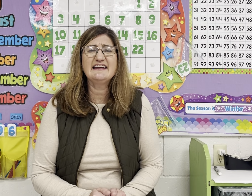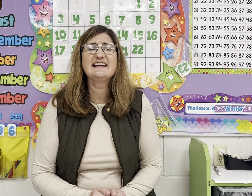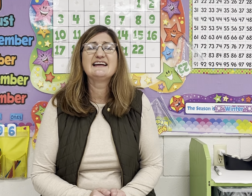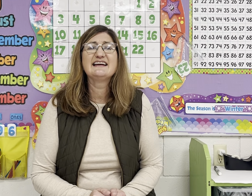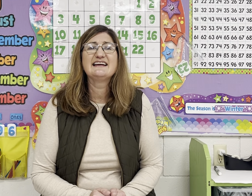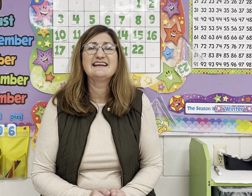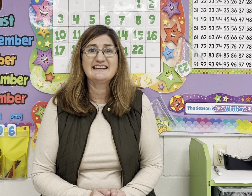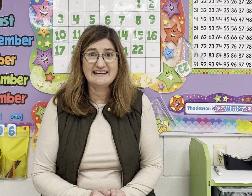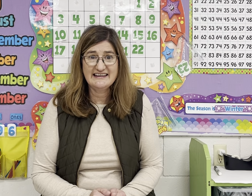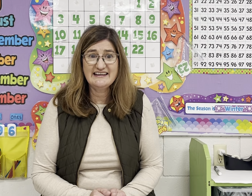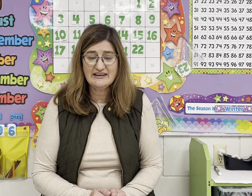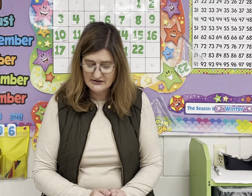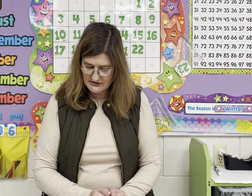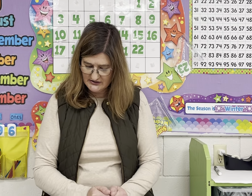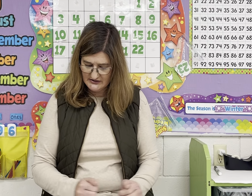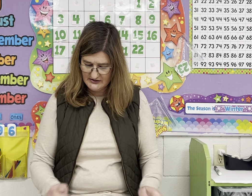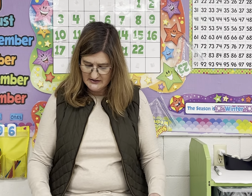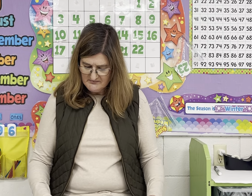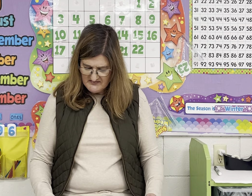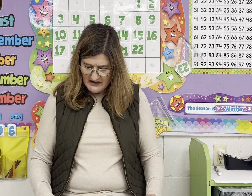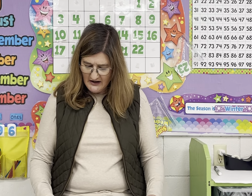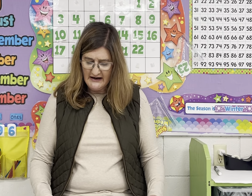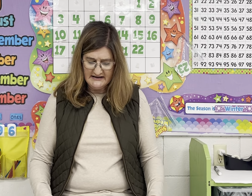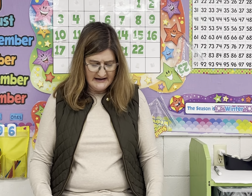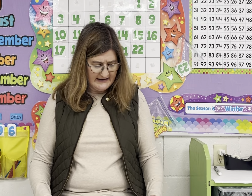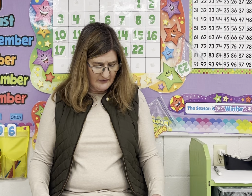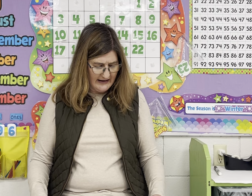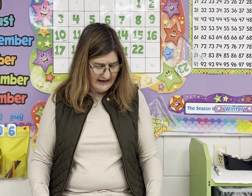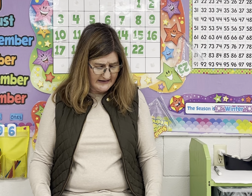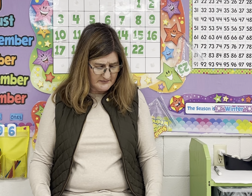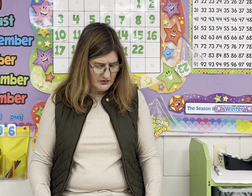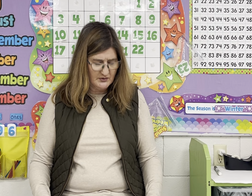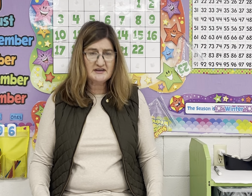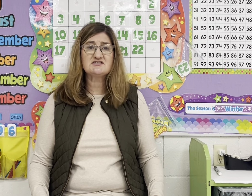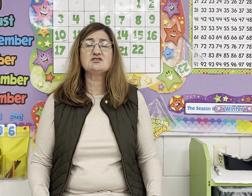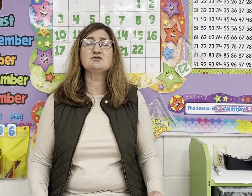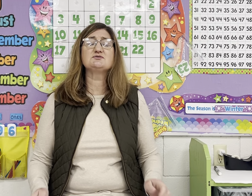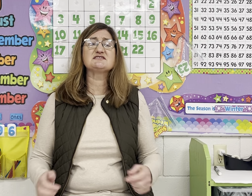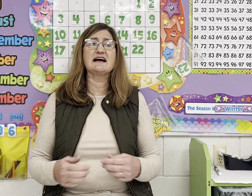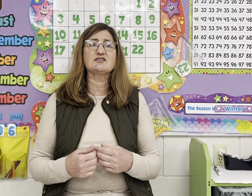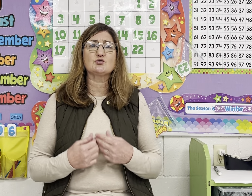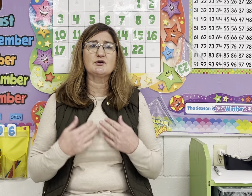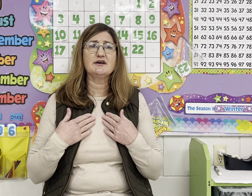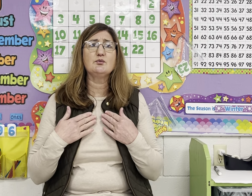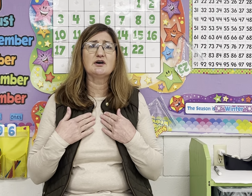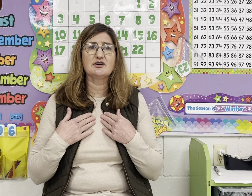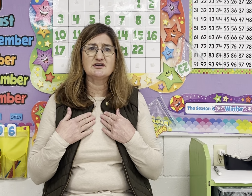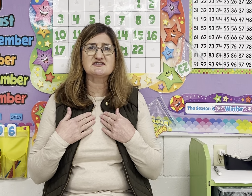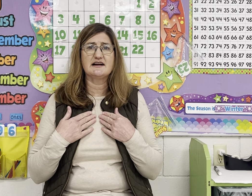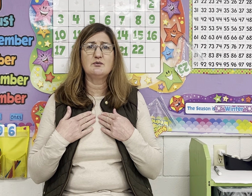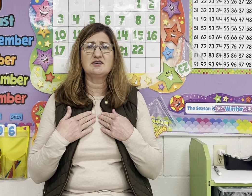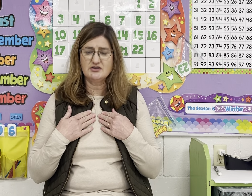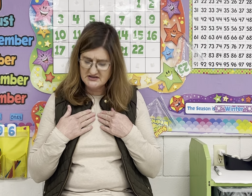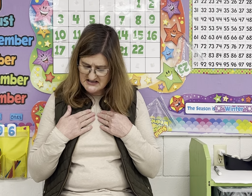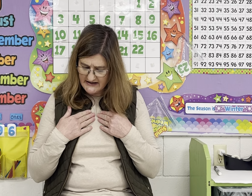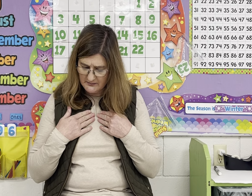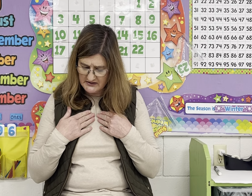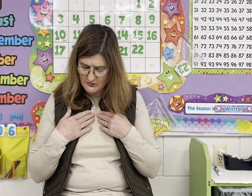ear. All right, now I am going to say three words and I want you to tell me the